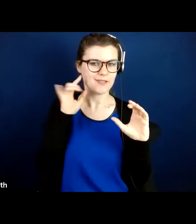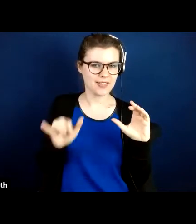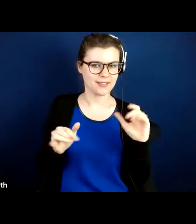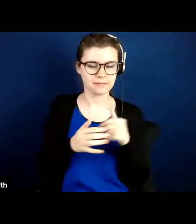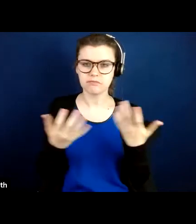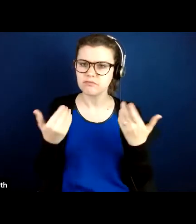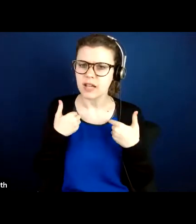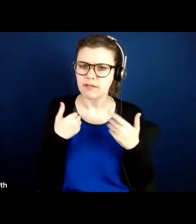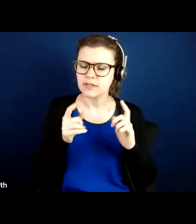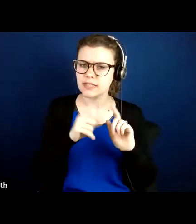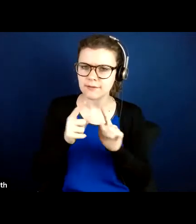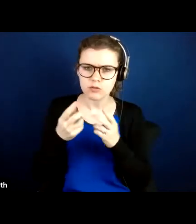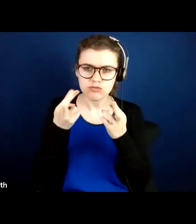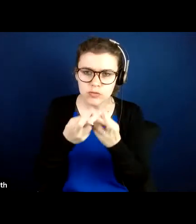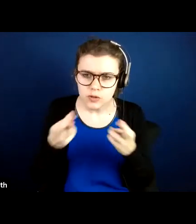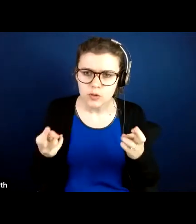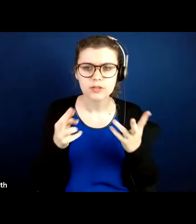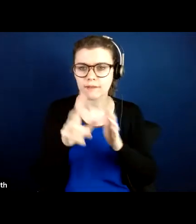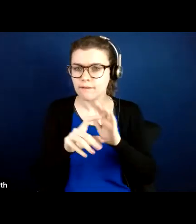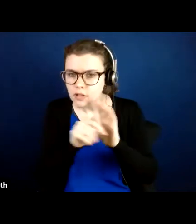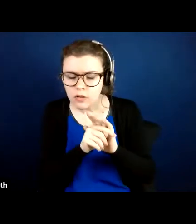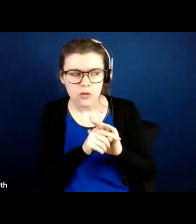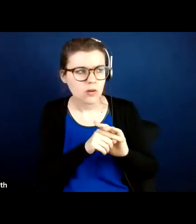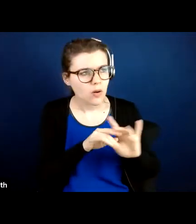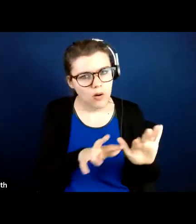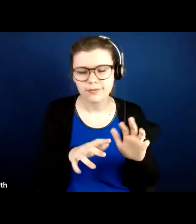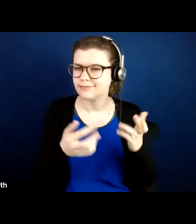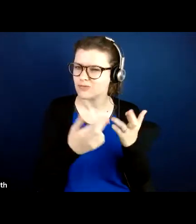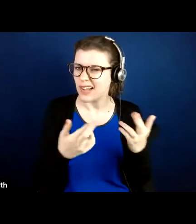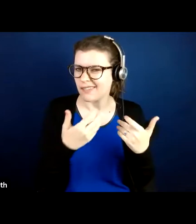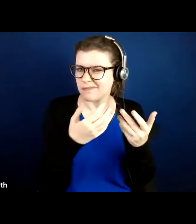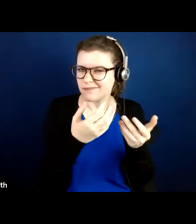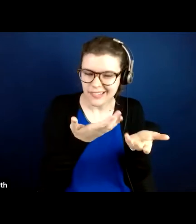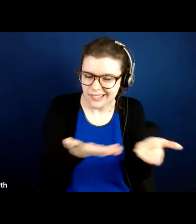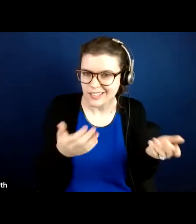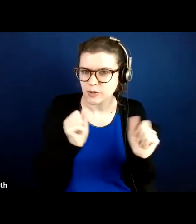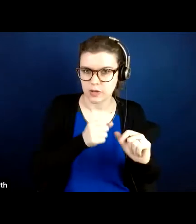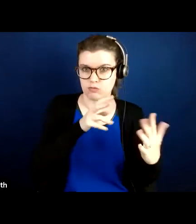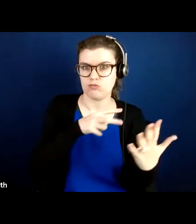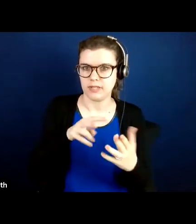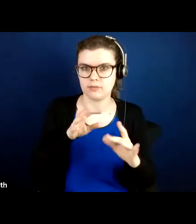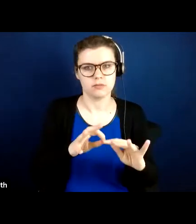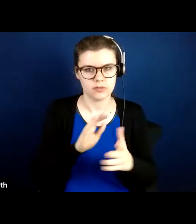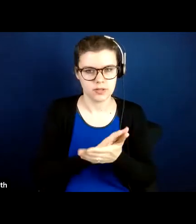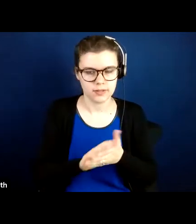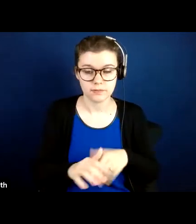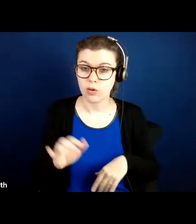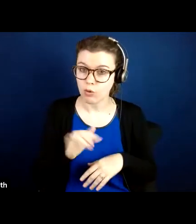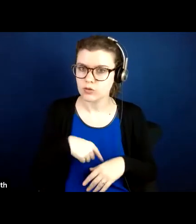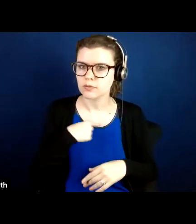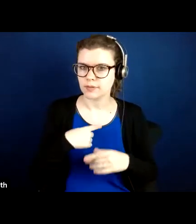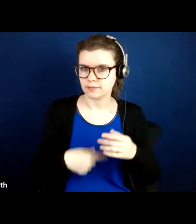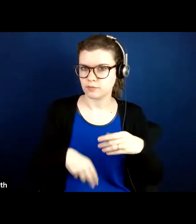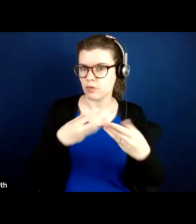lots of resources and videos and extra materials as well. In addition, we offer facilitating groups training.